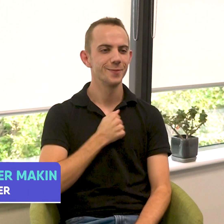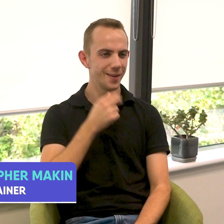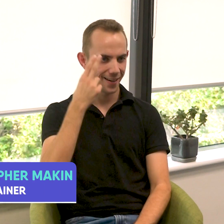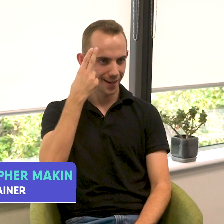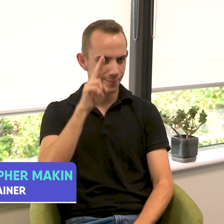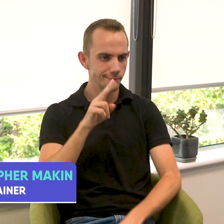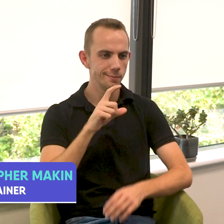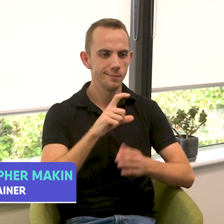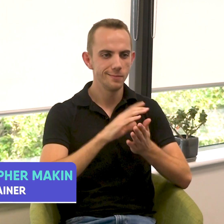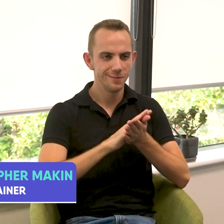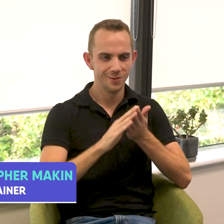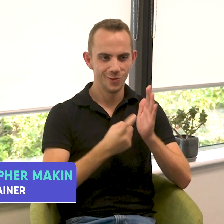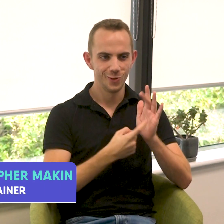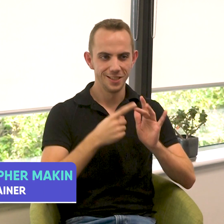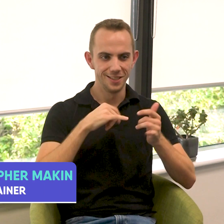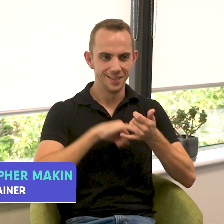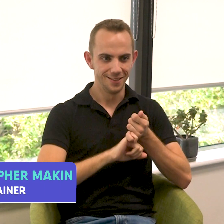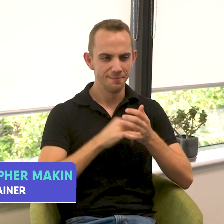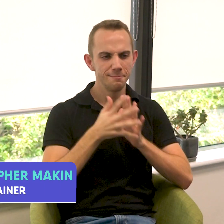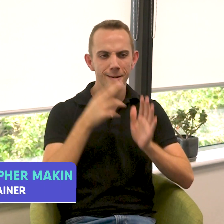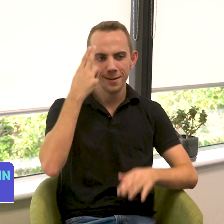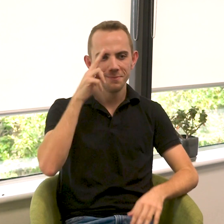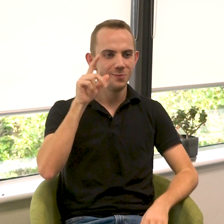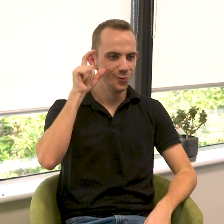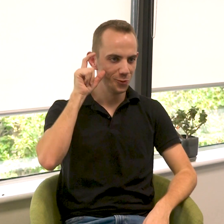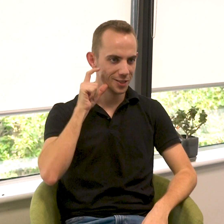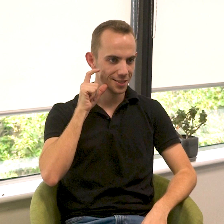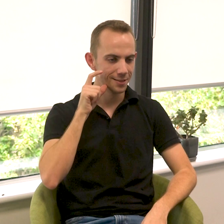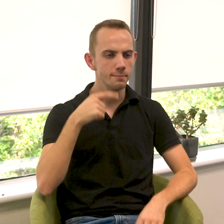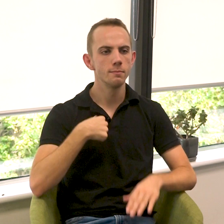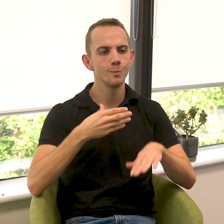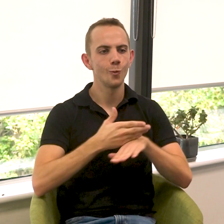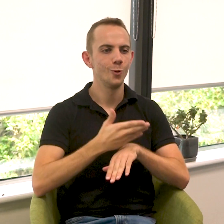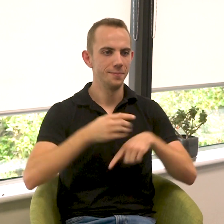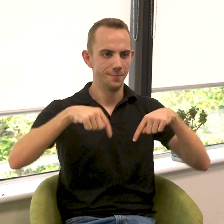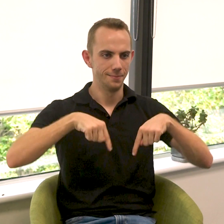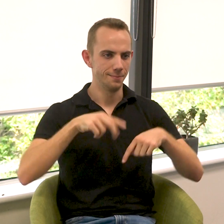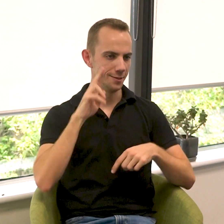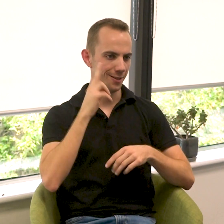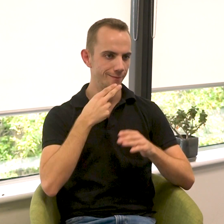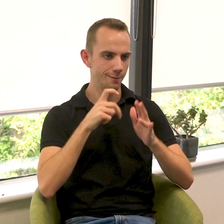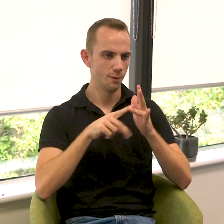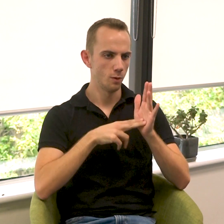My name is Chris, and this is my sign name, and I work here at Deaf Connect